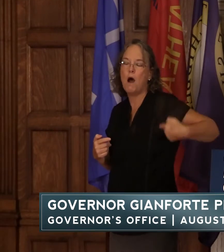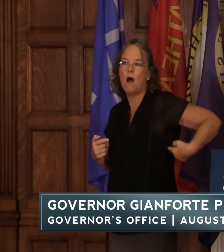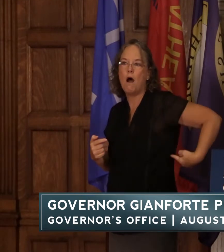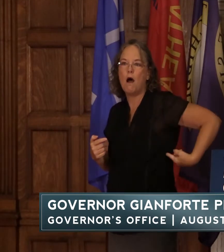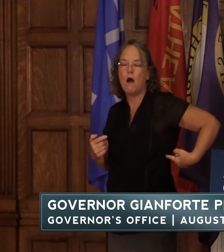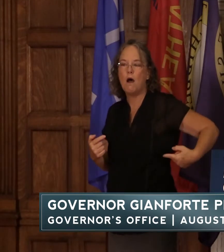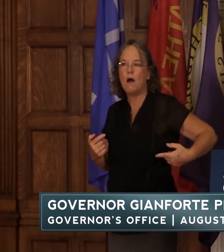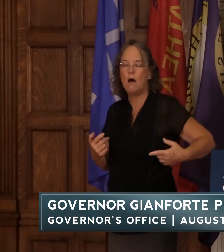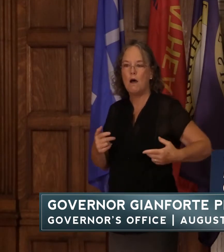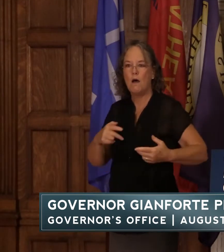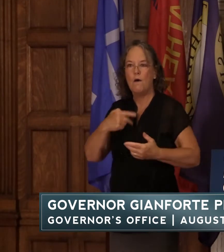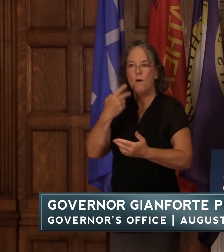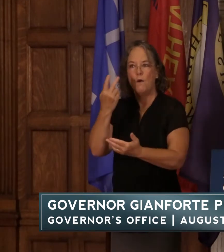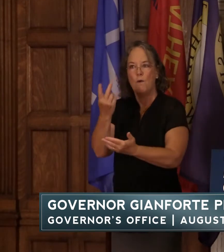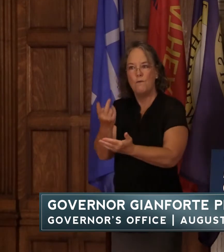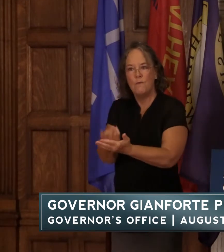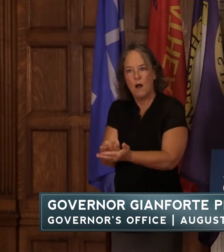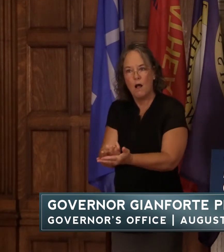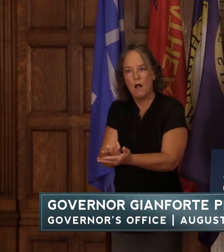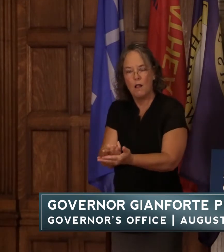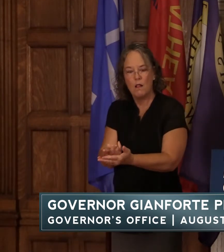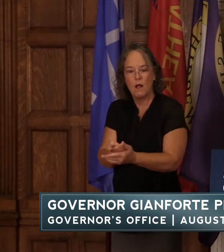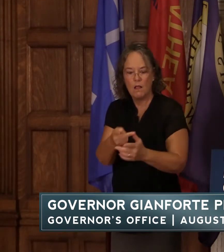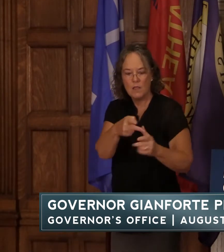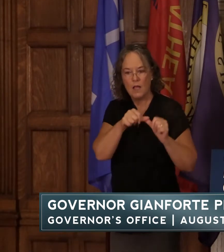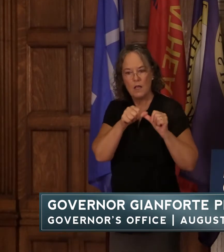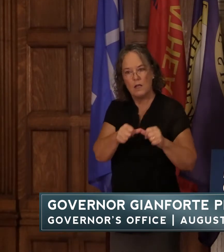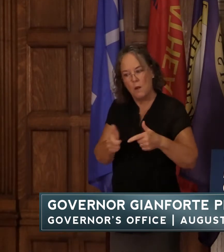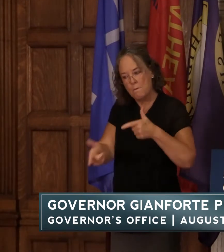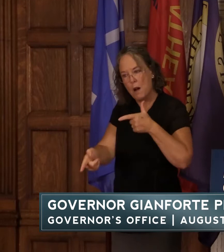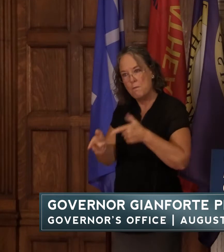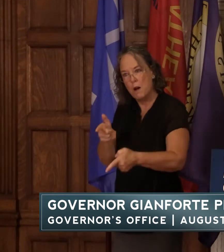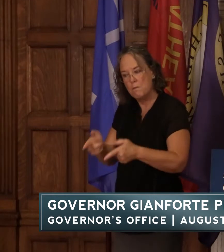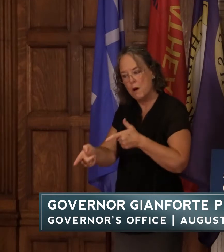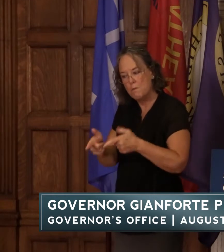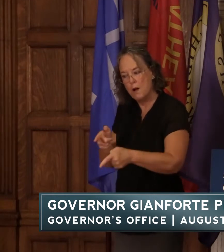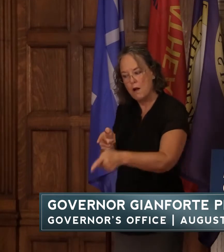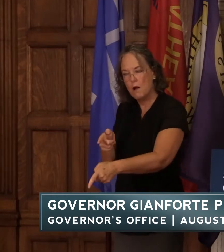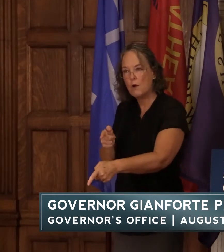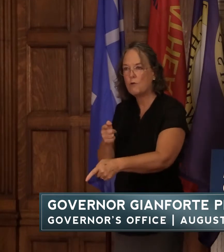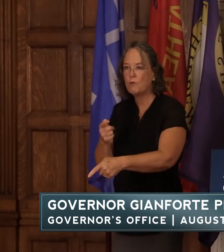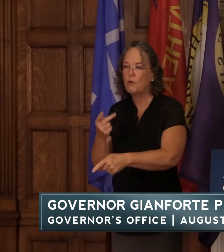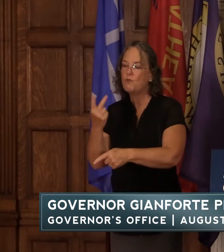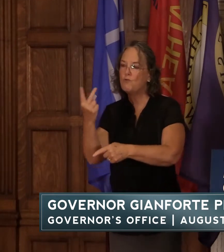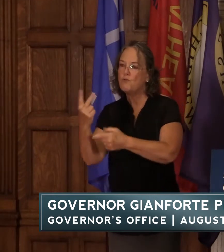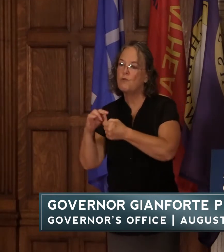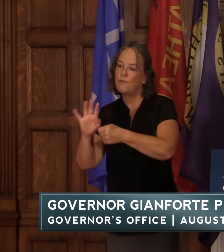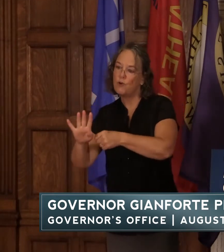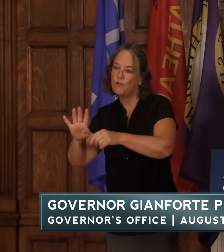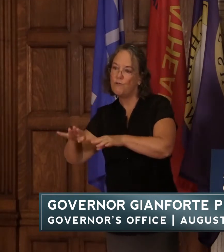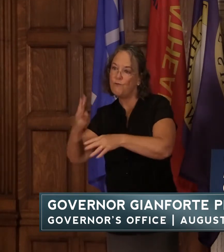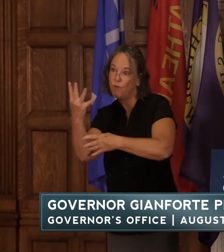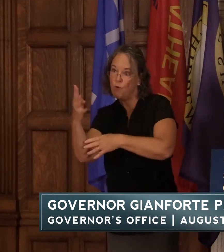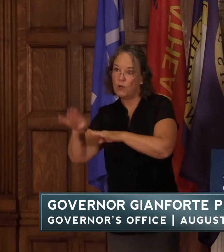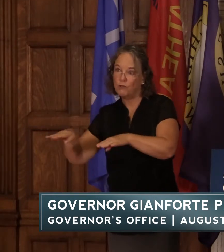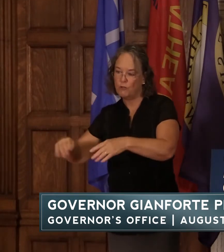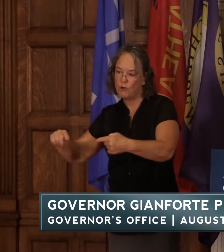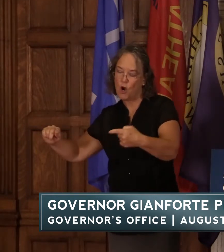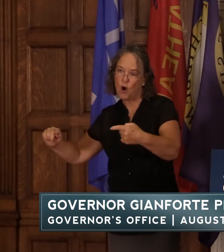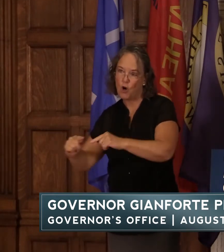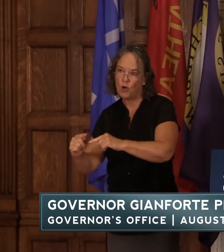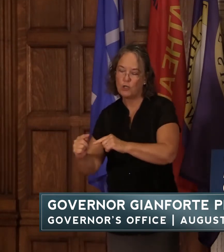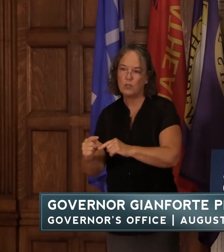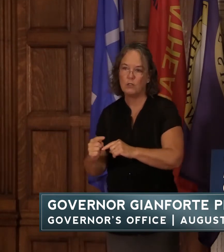when she fell they kept firing two of her four children were injured in the gunfire more